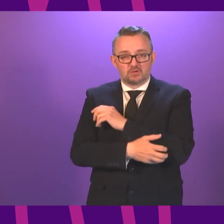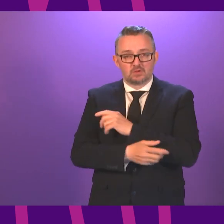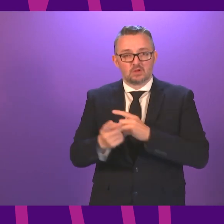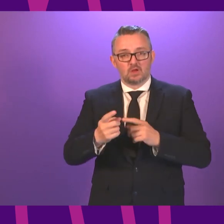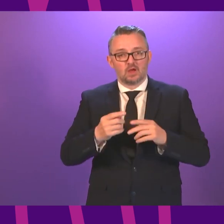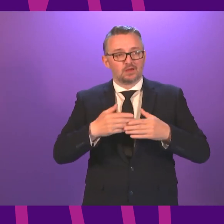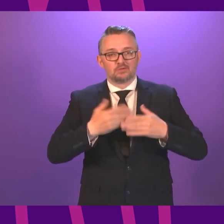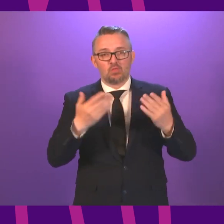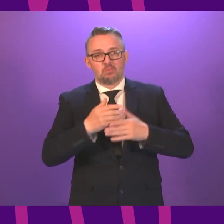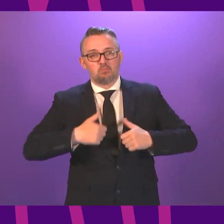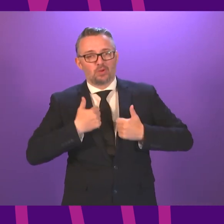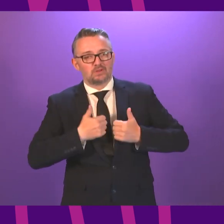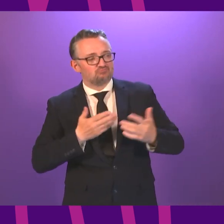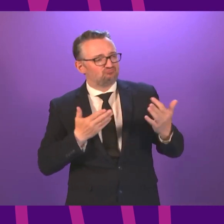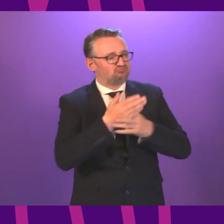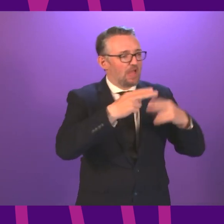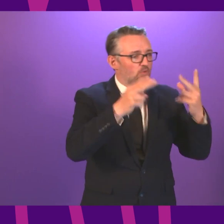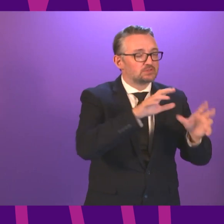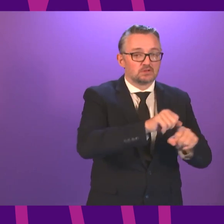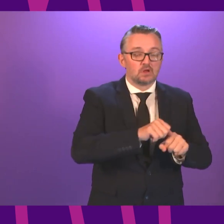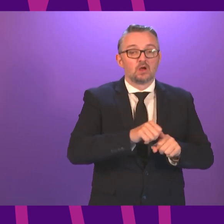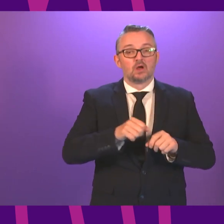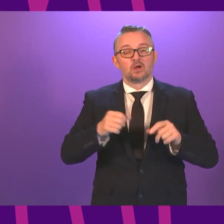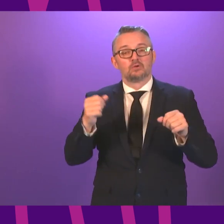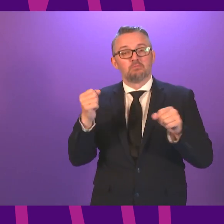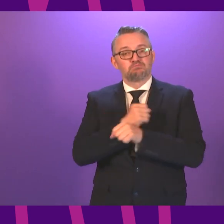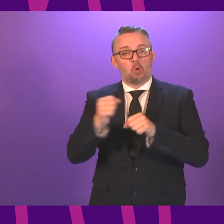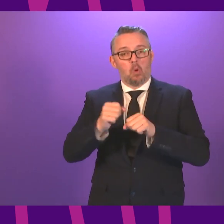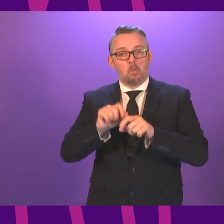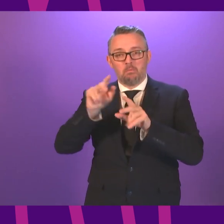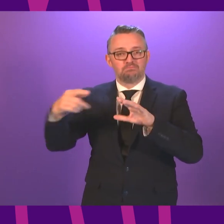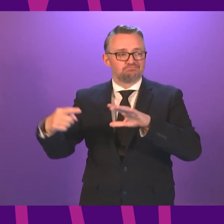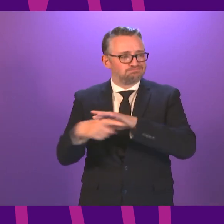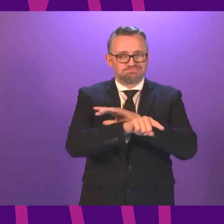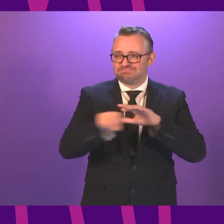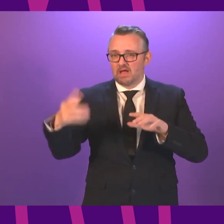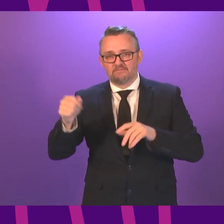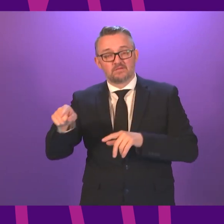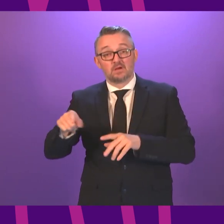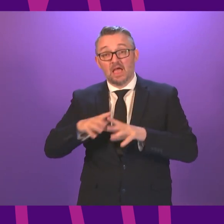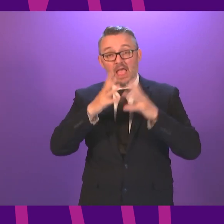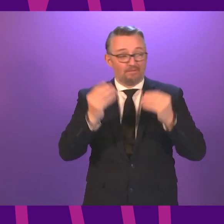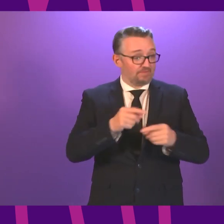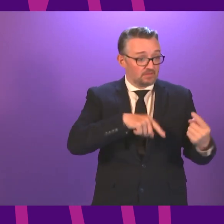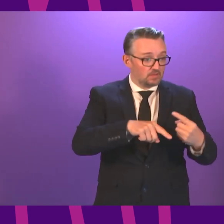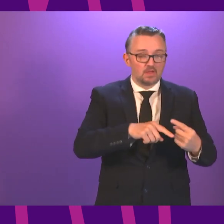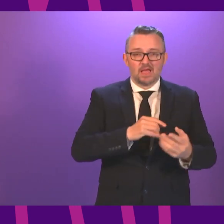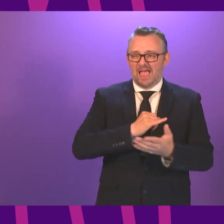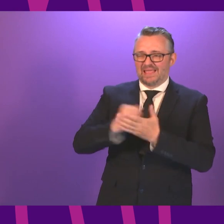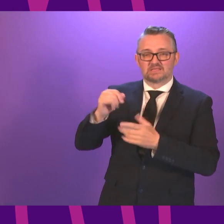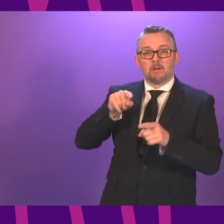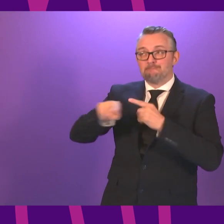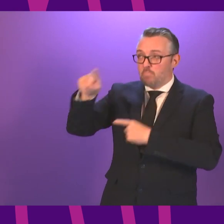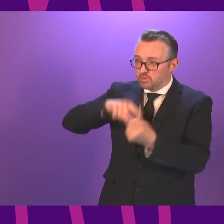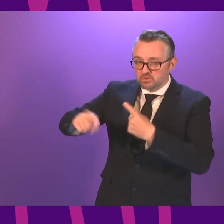dawn raids. An increase in nuclear warheads while overseas aid is cut. And all of this against the wishes of most